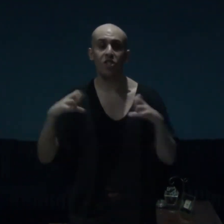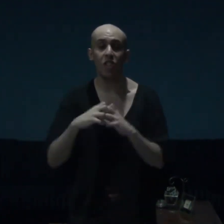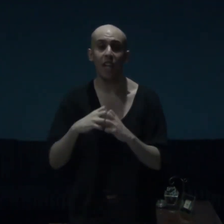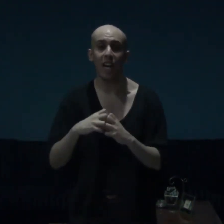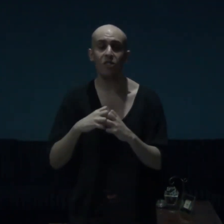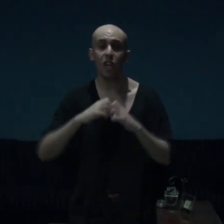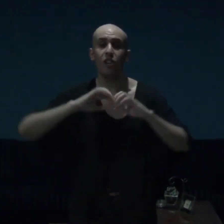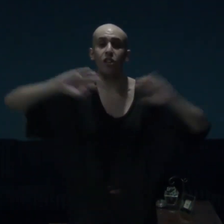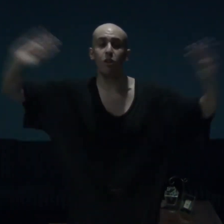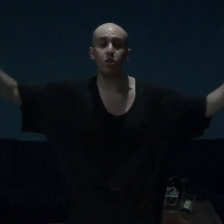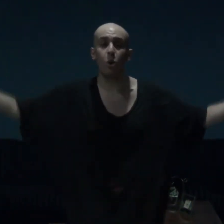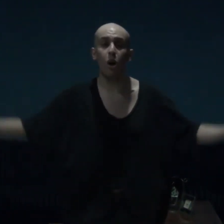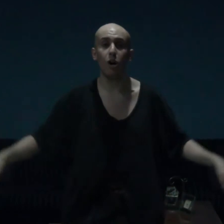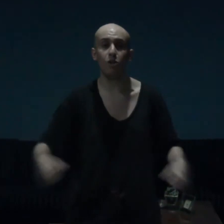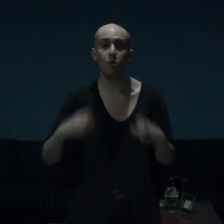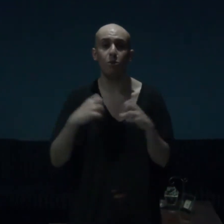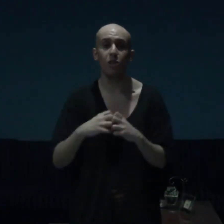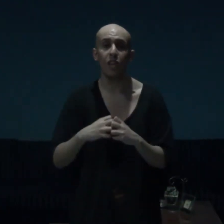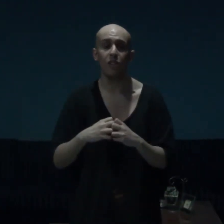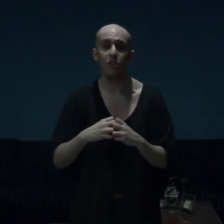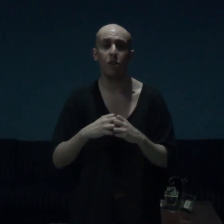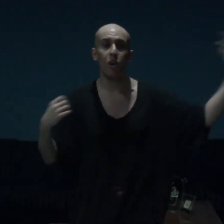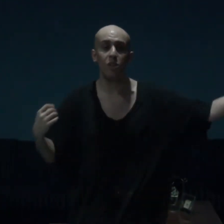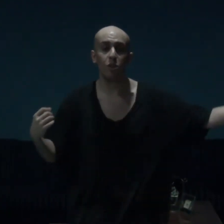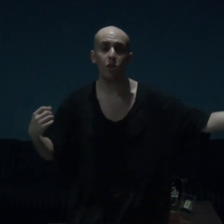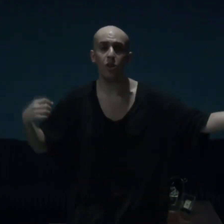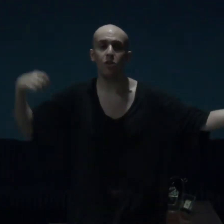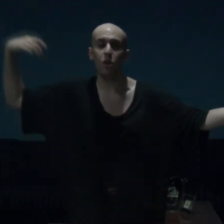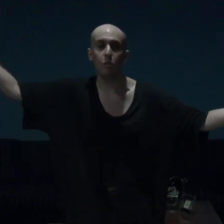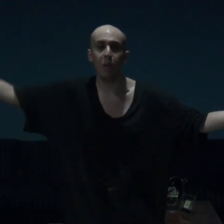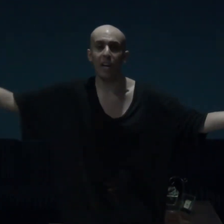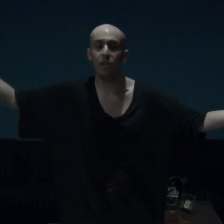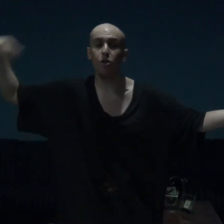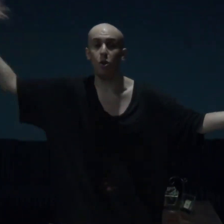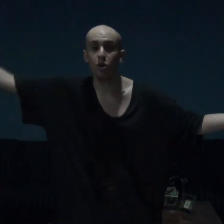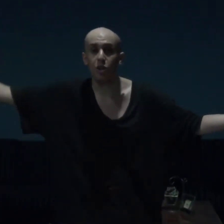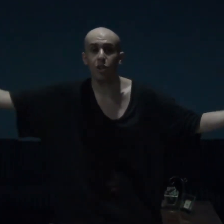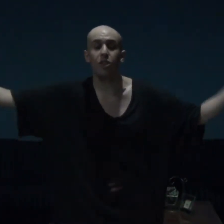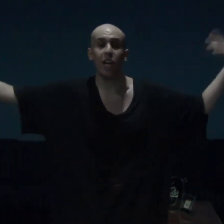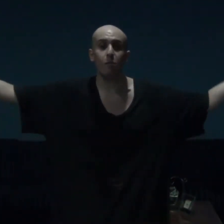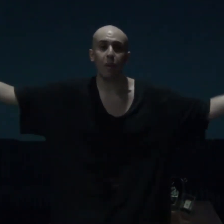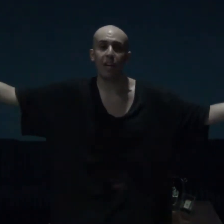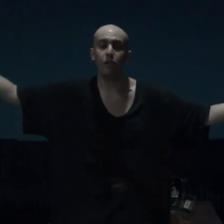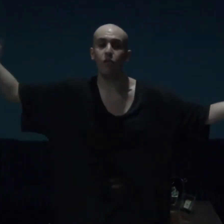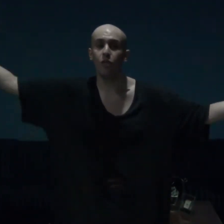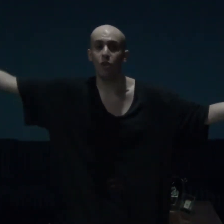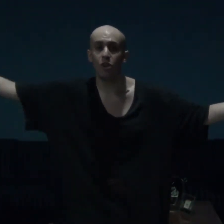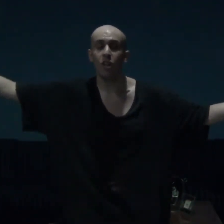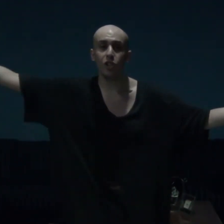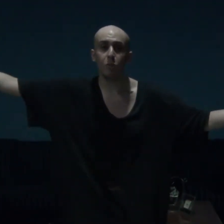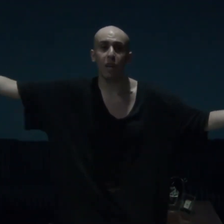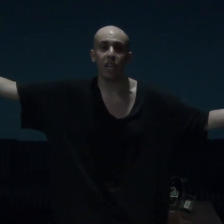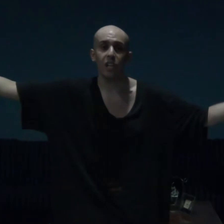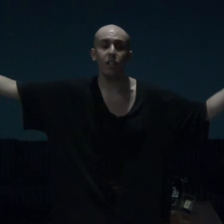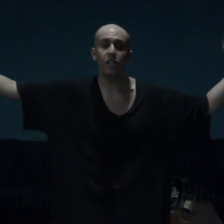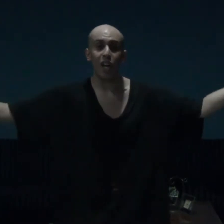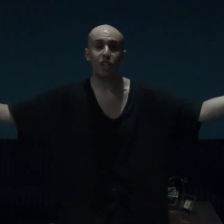Salat, and they're so awesome, together, whether good, or bad, or good, and bad, for, Ishmael, and